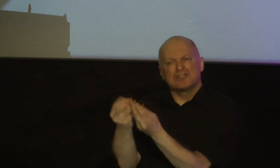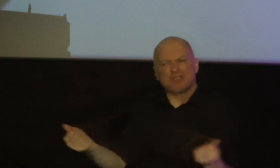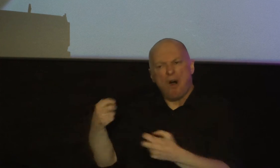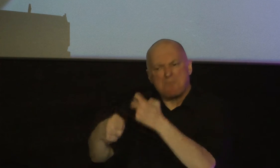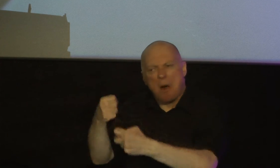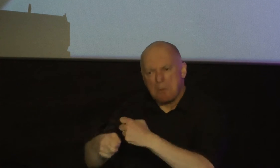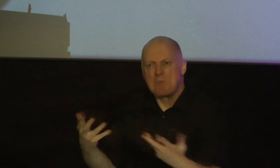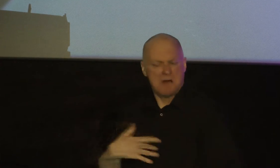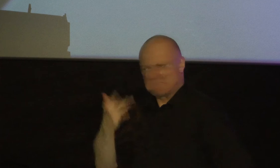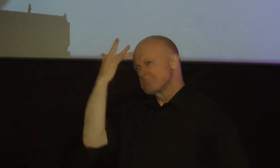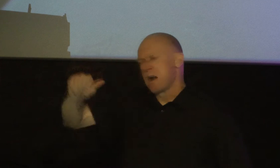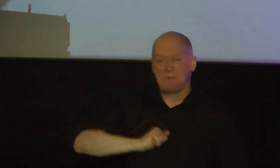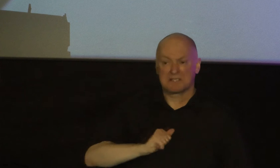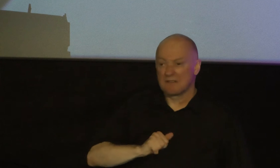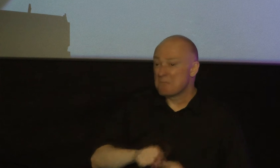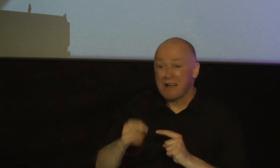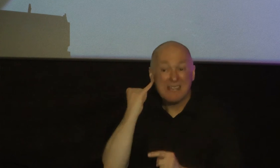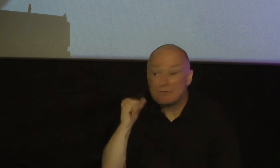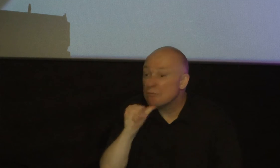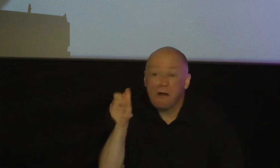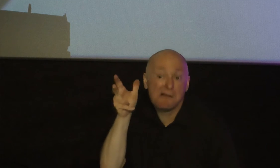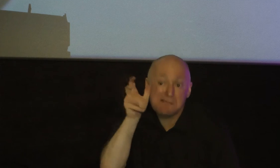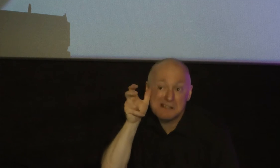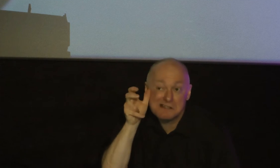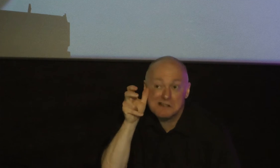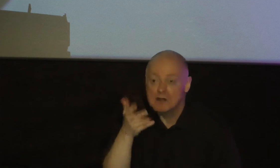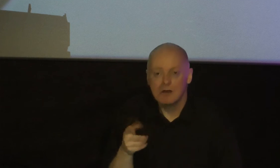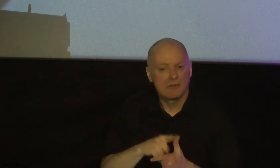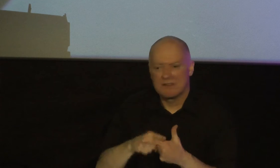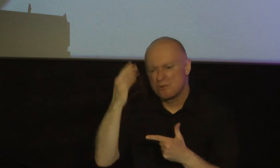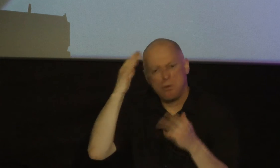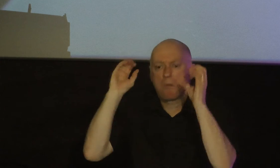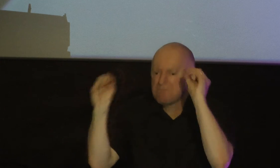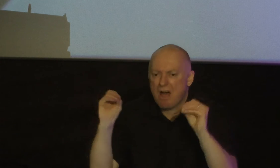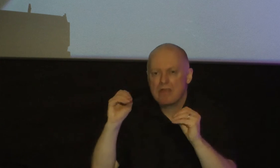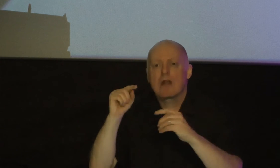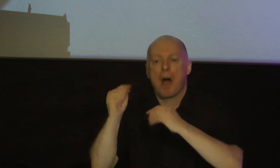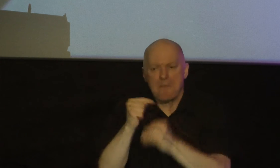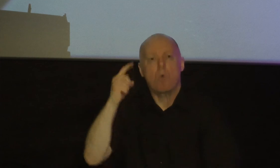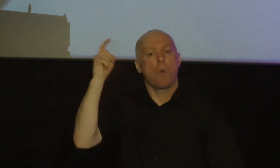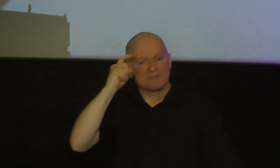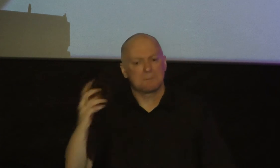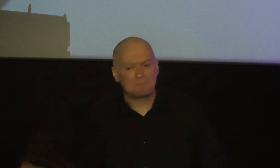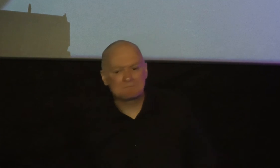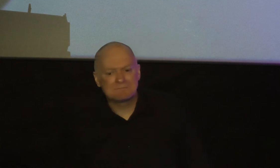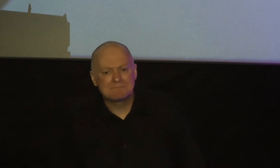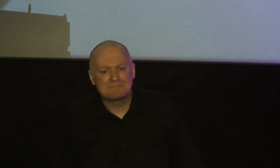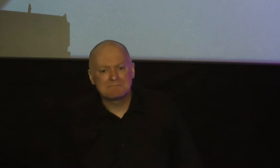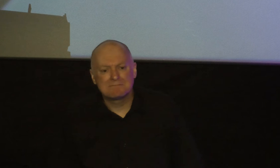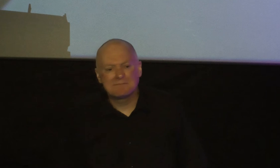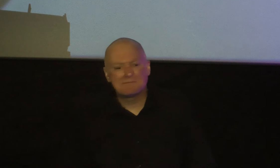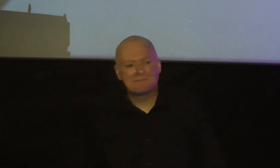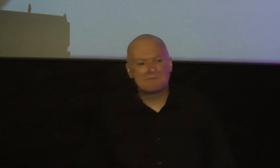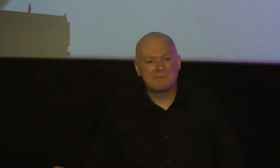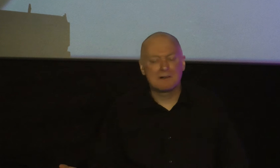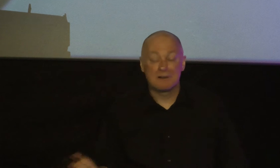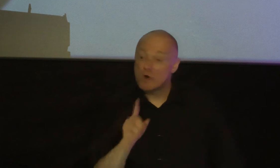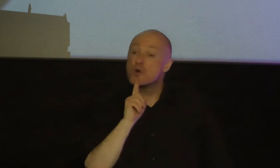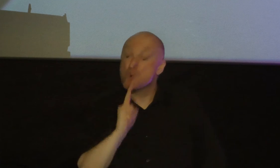brilliant but if you're not quick to listen and slow to speak you know nothing about wisdom in fact if you're quick